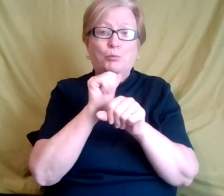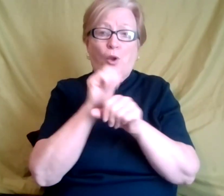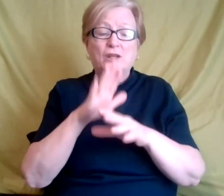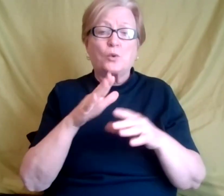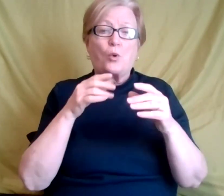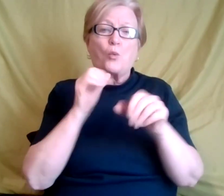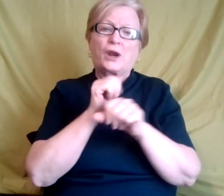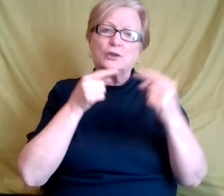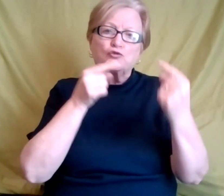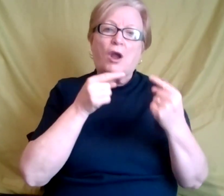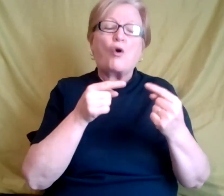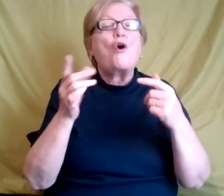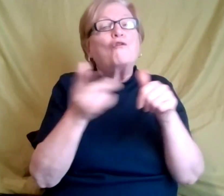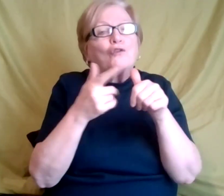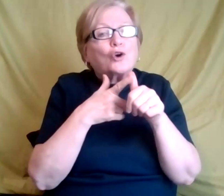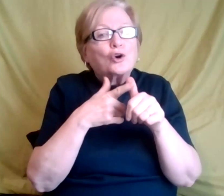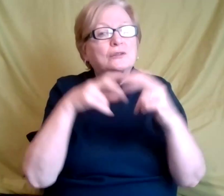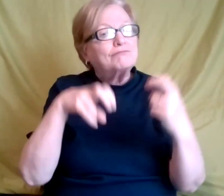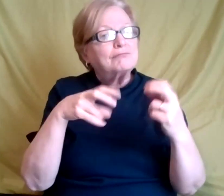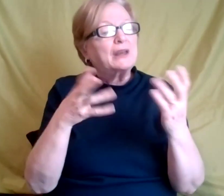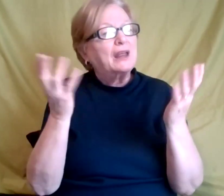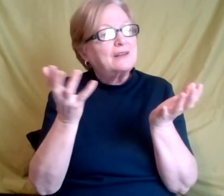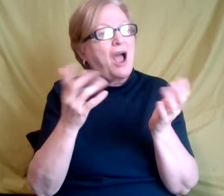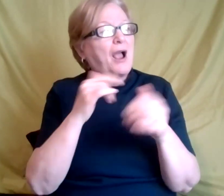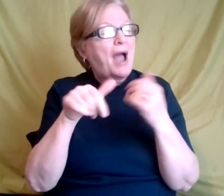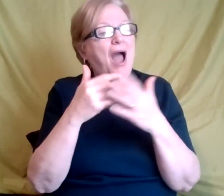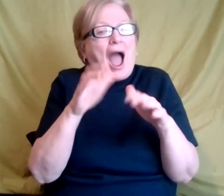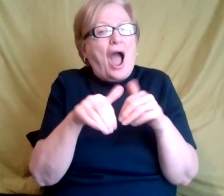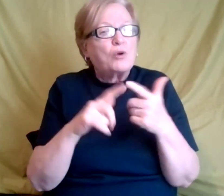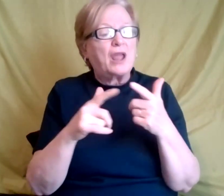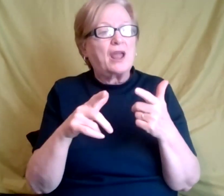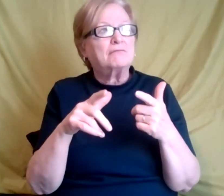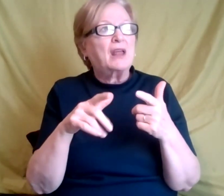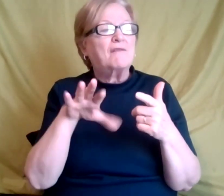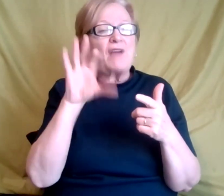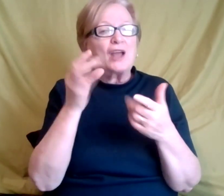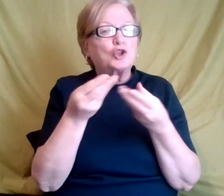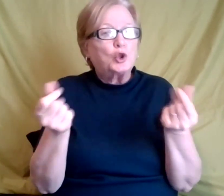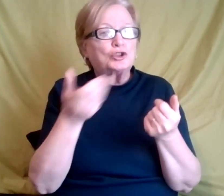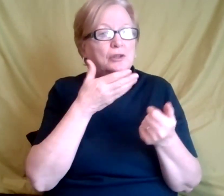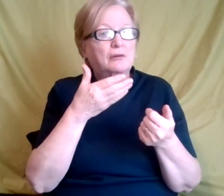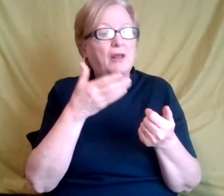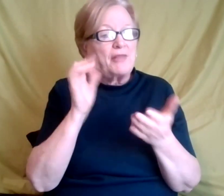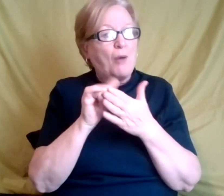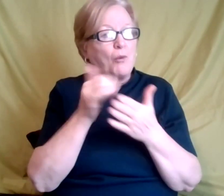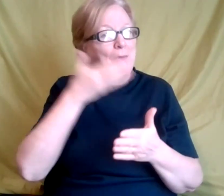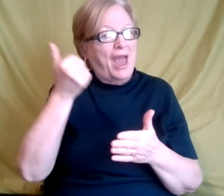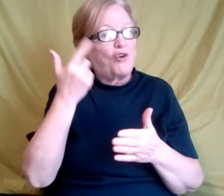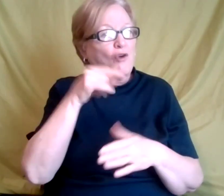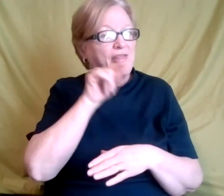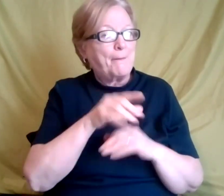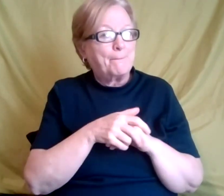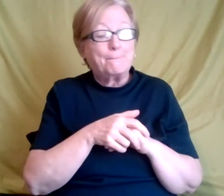finding those solutions together. And when I can tell you this helps all